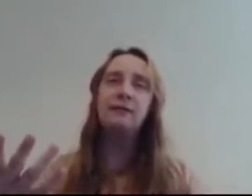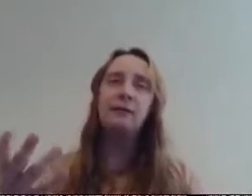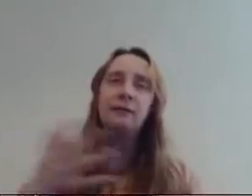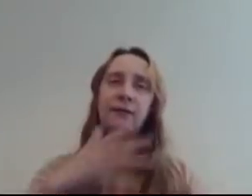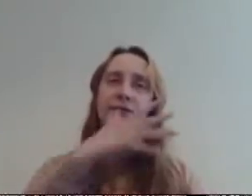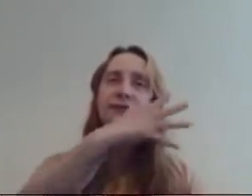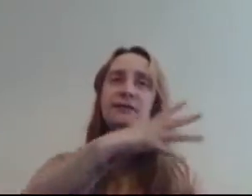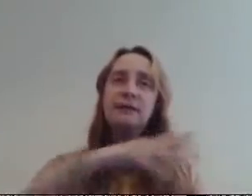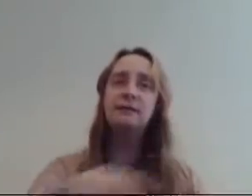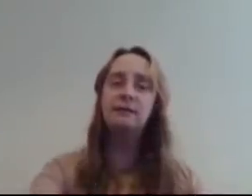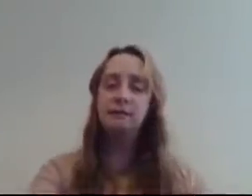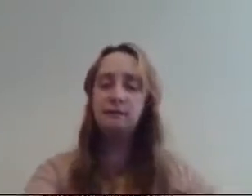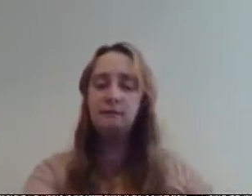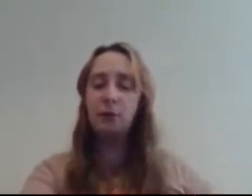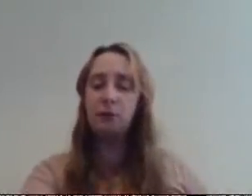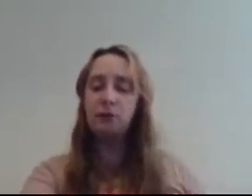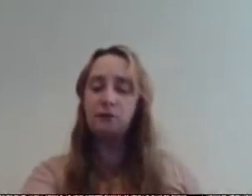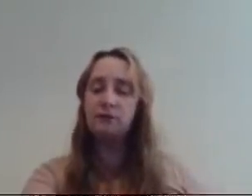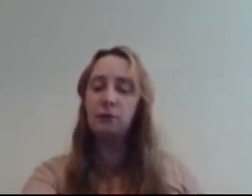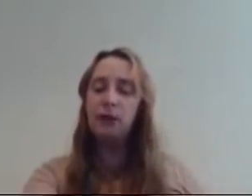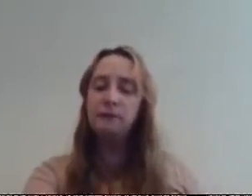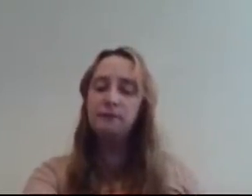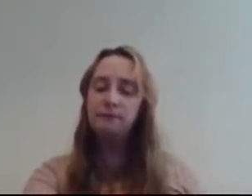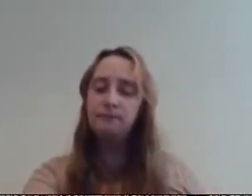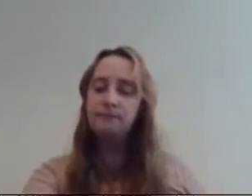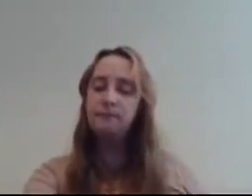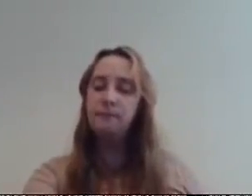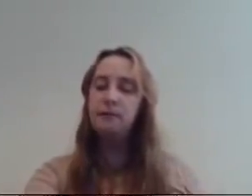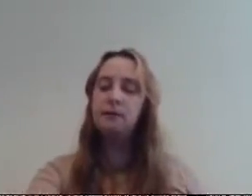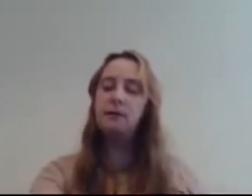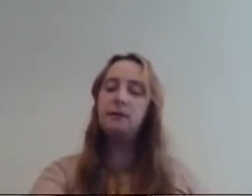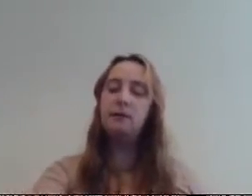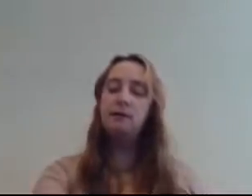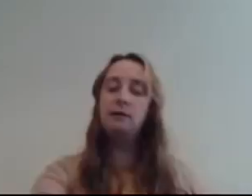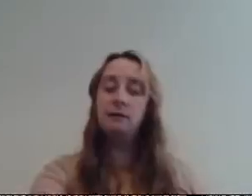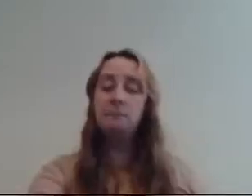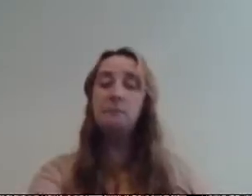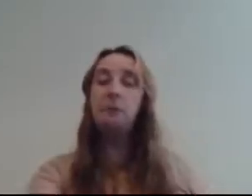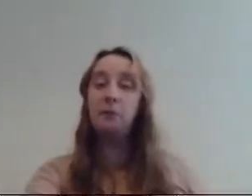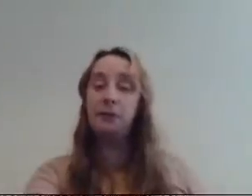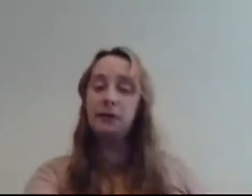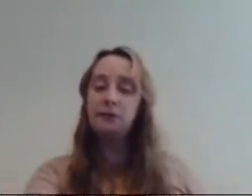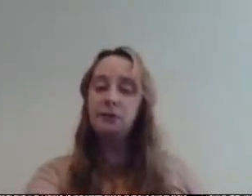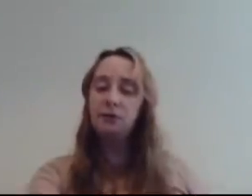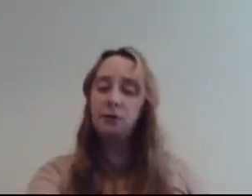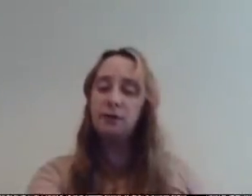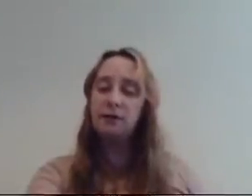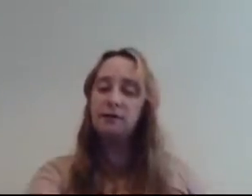the other vetriges again but you got to see one but we learned on it